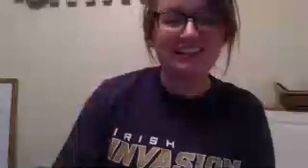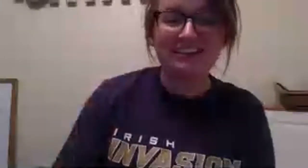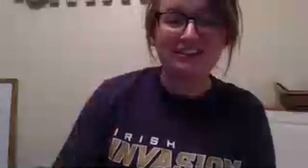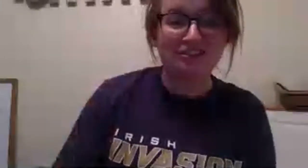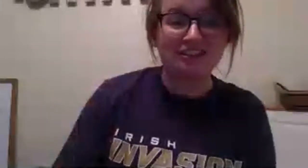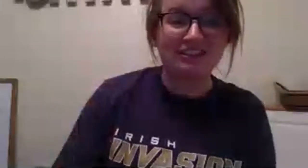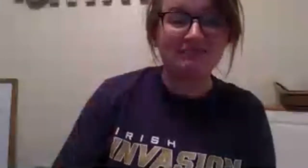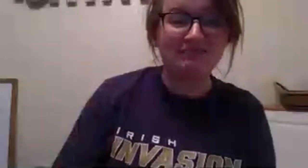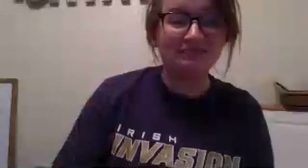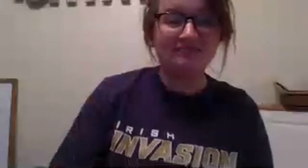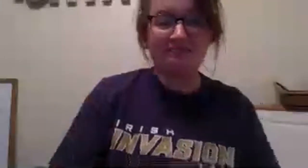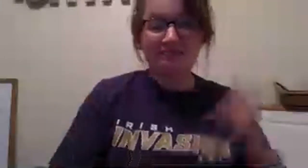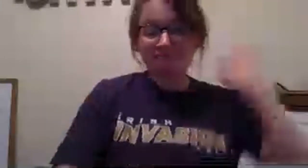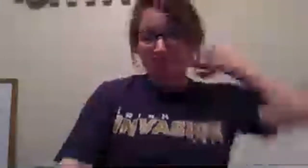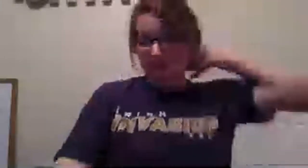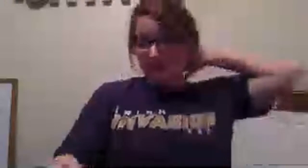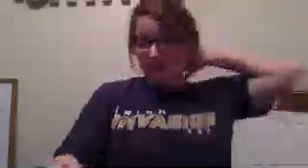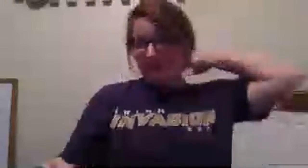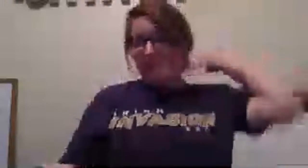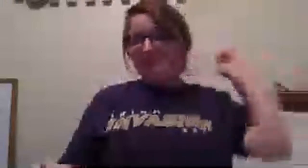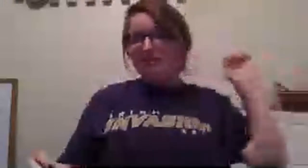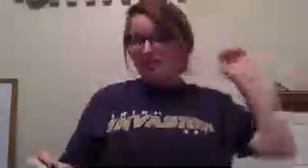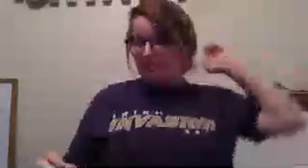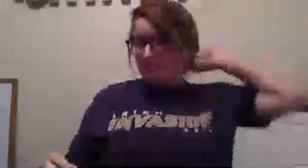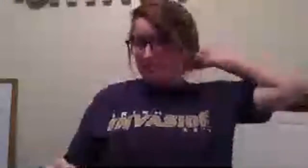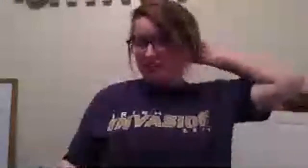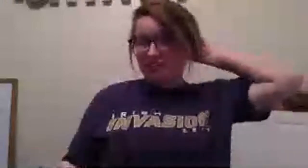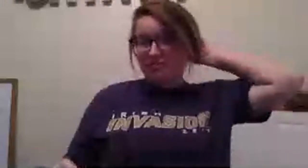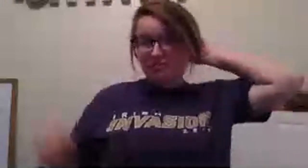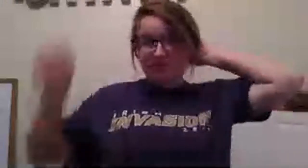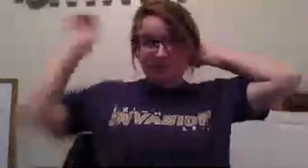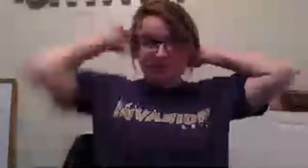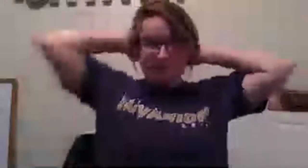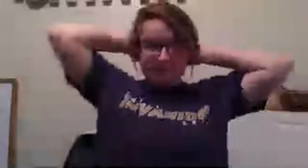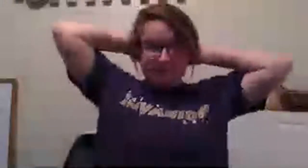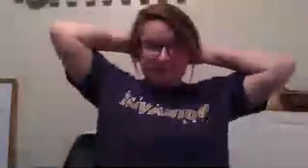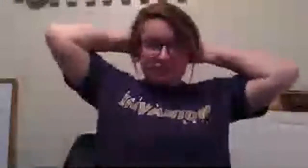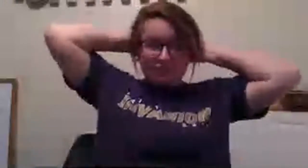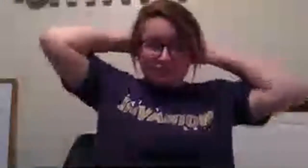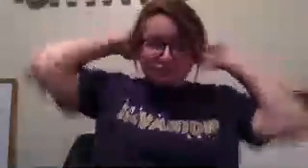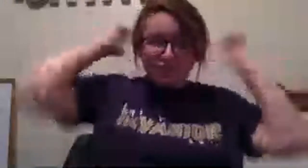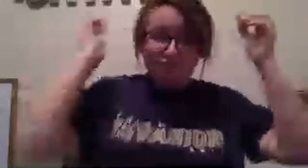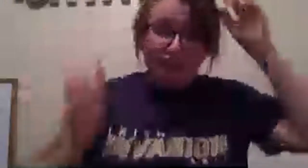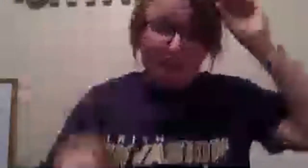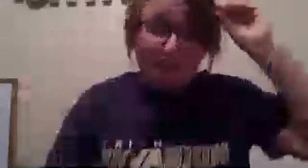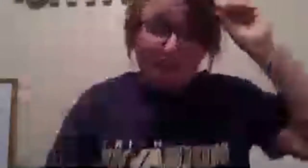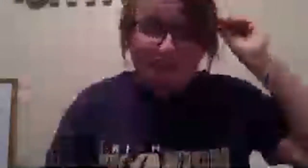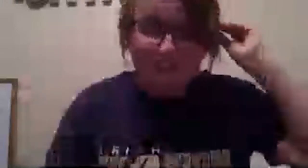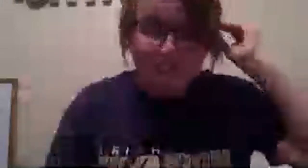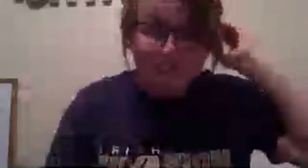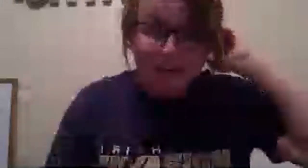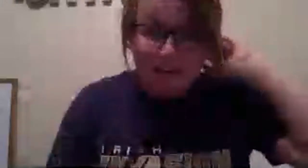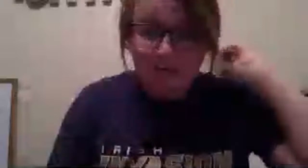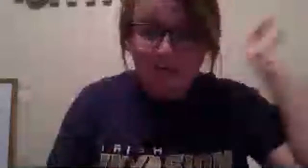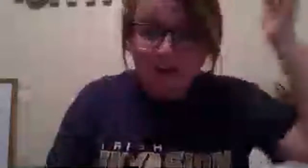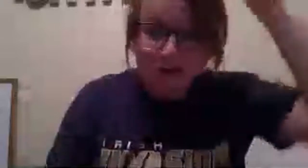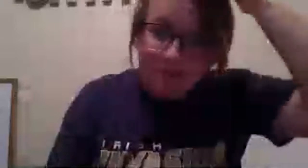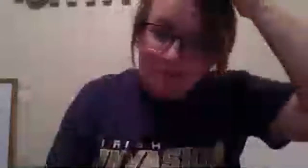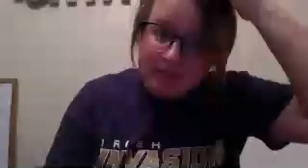yes and trust him okay i've been super pumped to share this one with you guys so thanks for tuning in super awesome remember that tonight